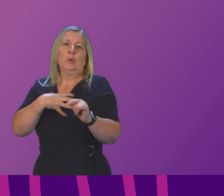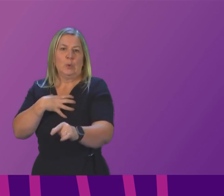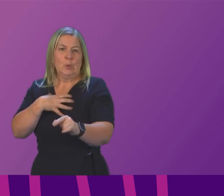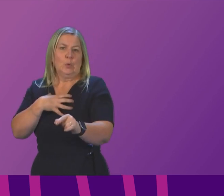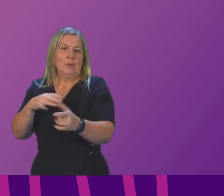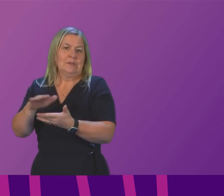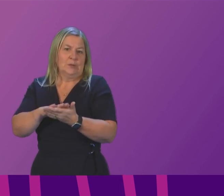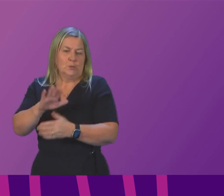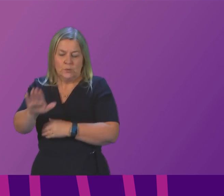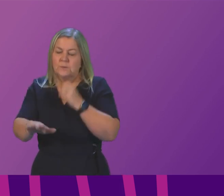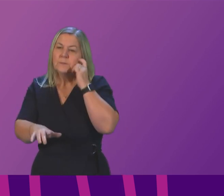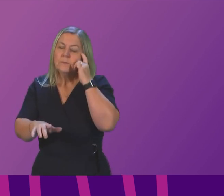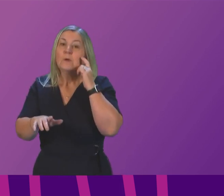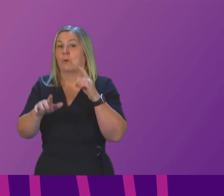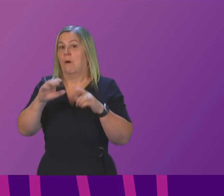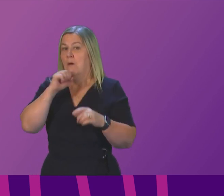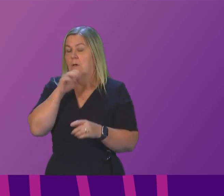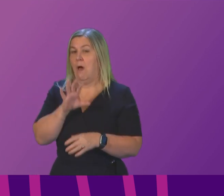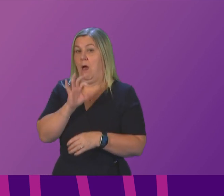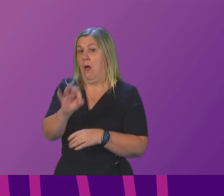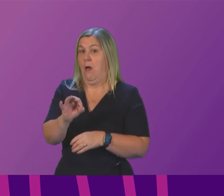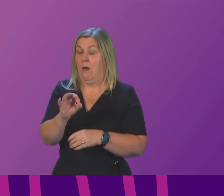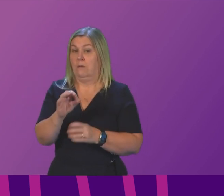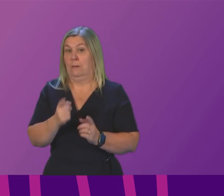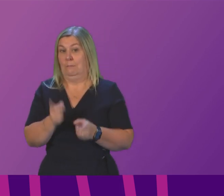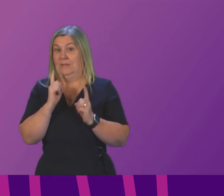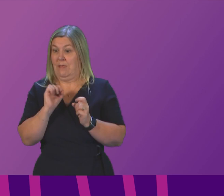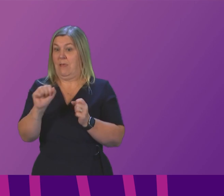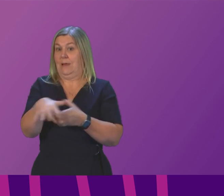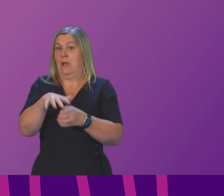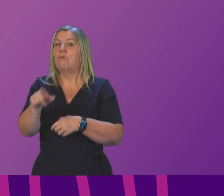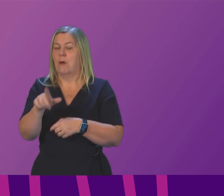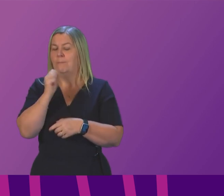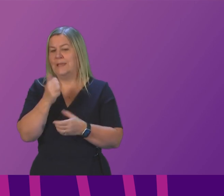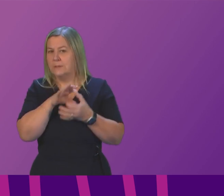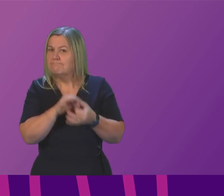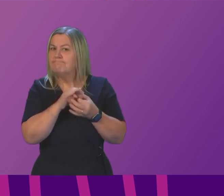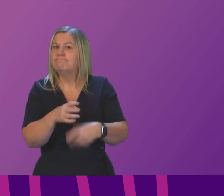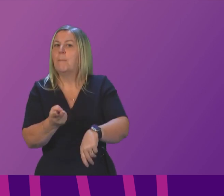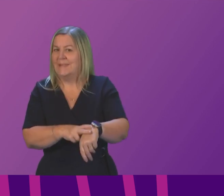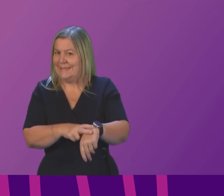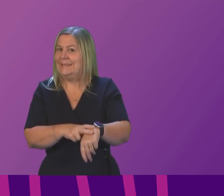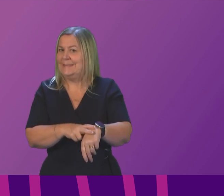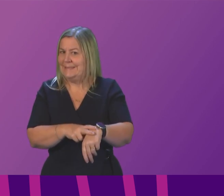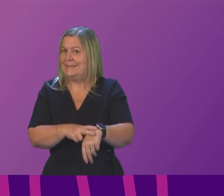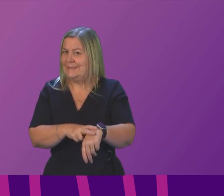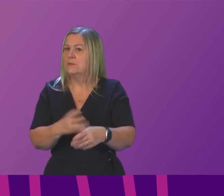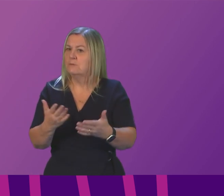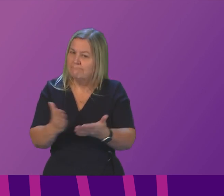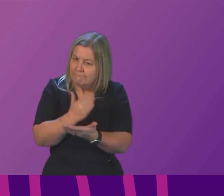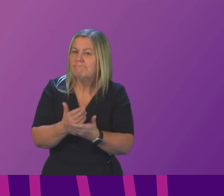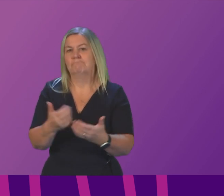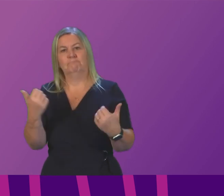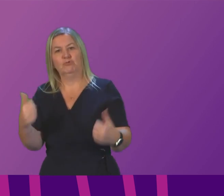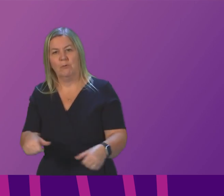the relevant Minister to particularly engage with the police locally and nationally on that particular issue and engage with the member as well Jackie Bailey